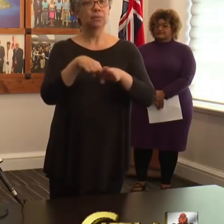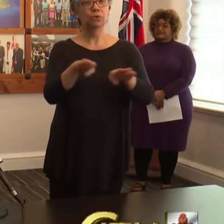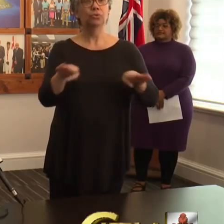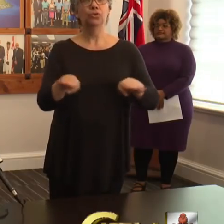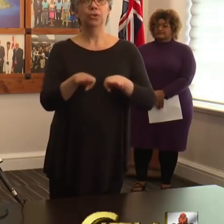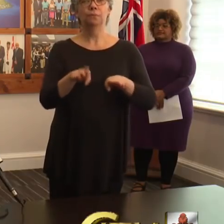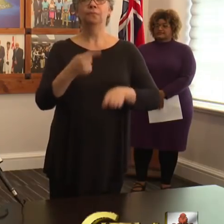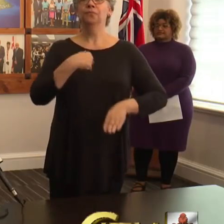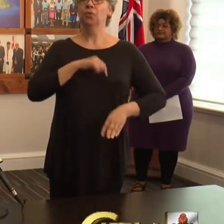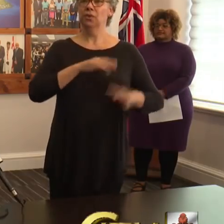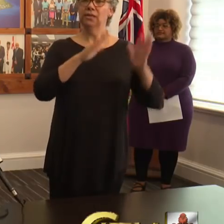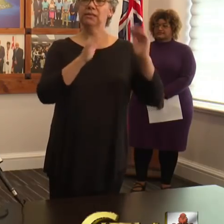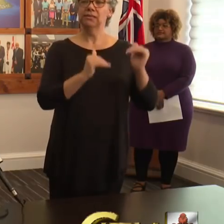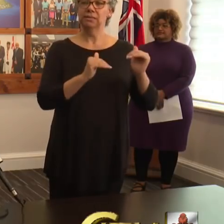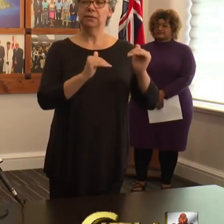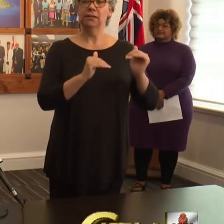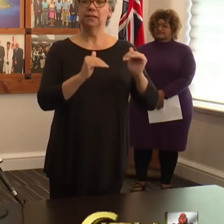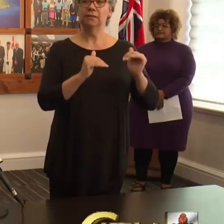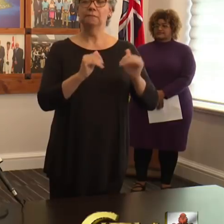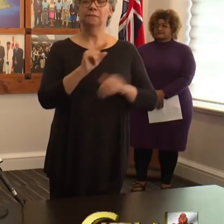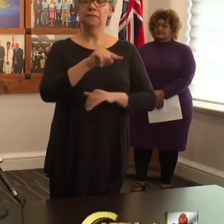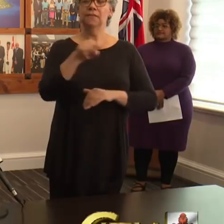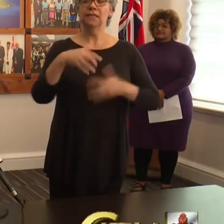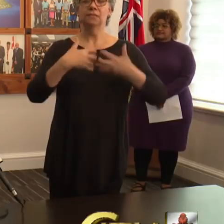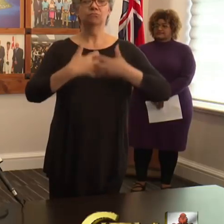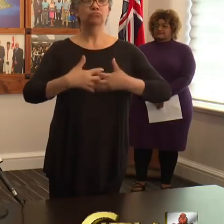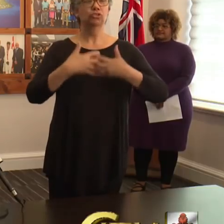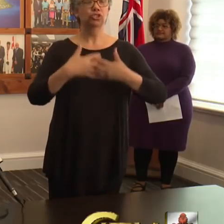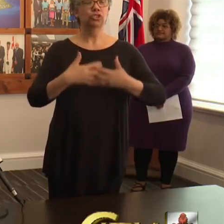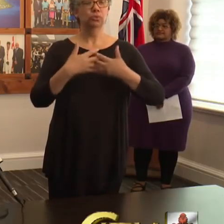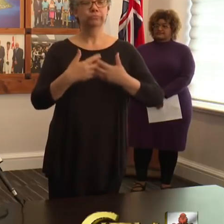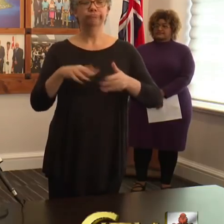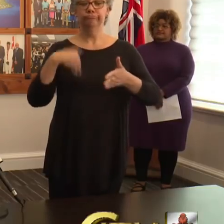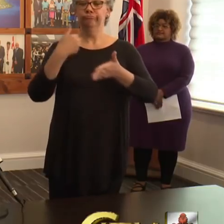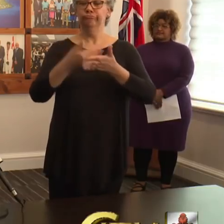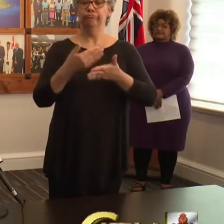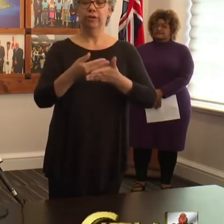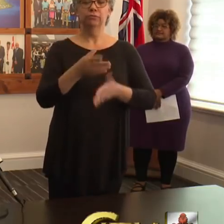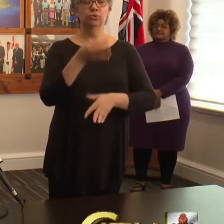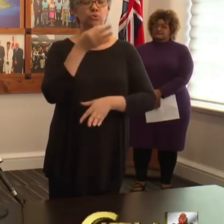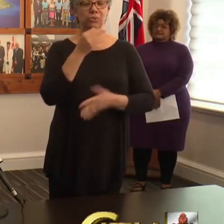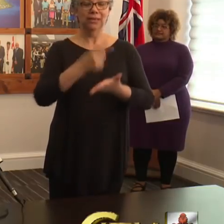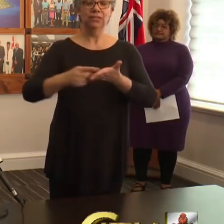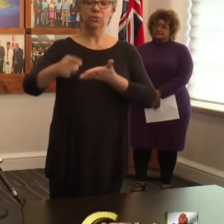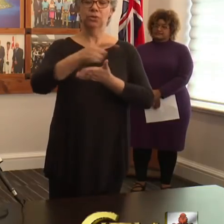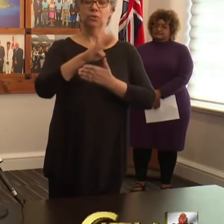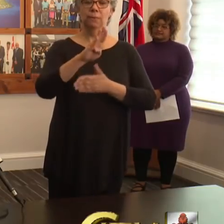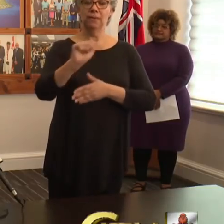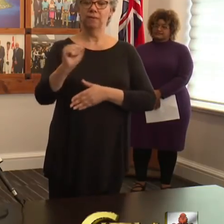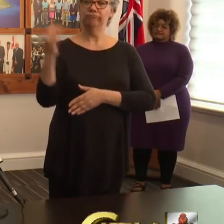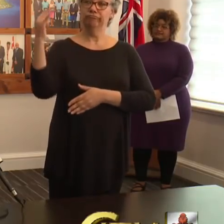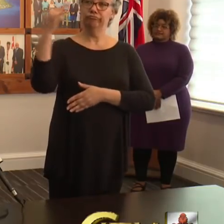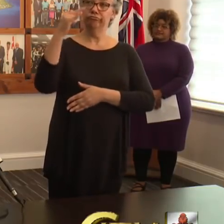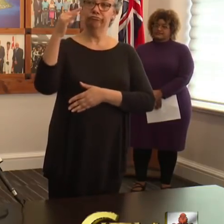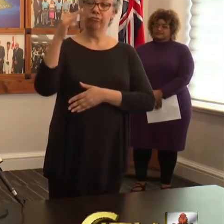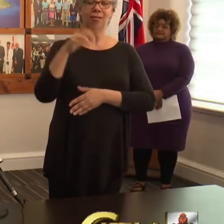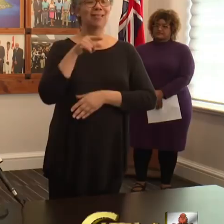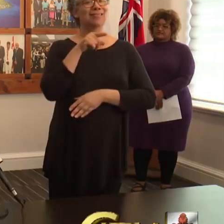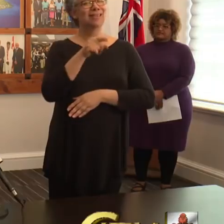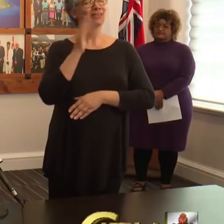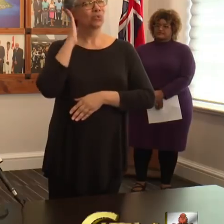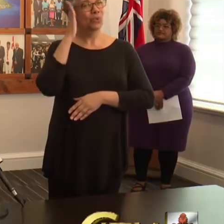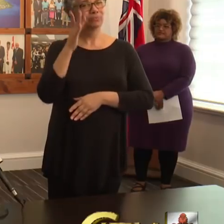And we are anticipating that those machines will be arriving next week on the BA flight. This will heavily